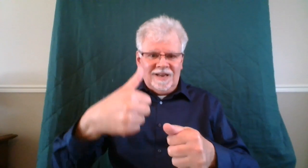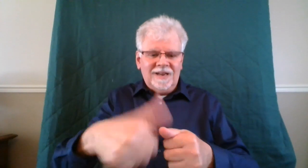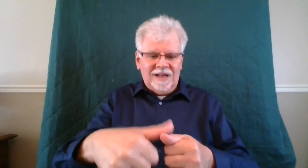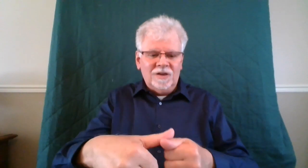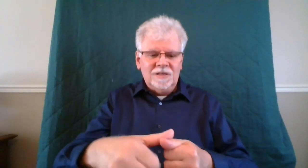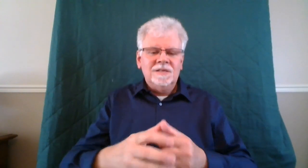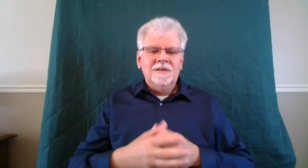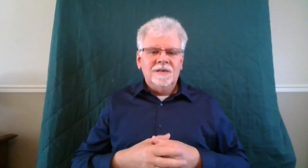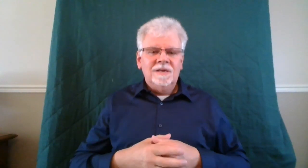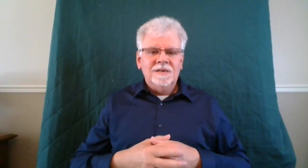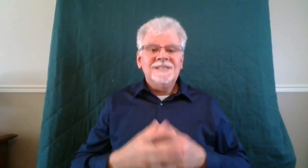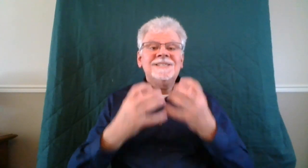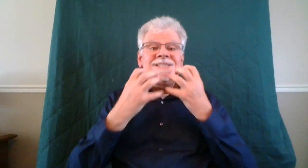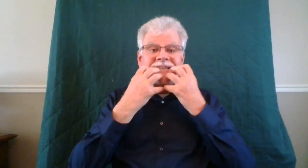heaven.